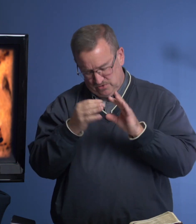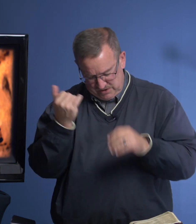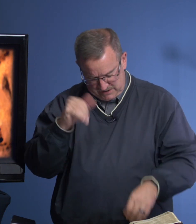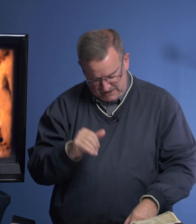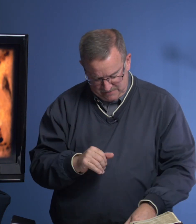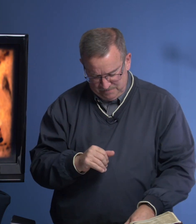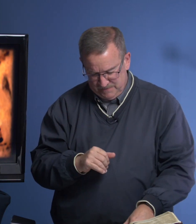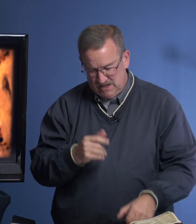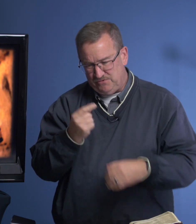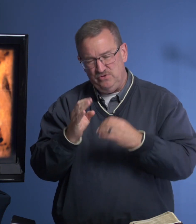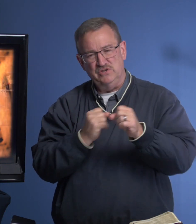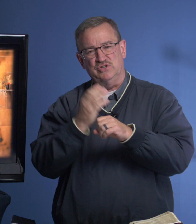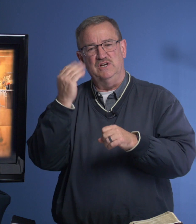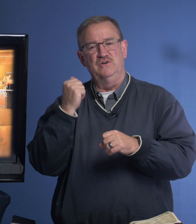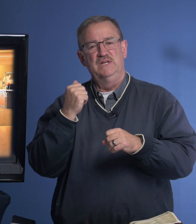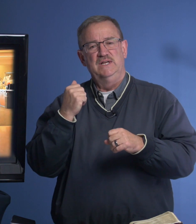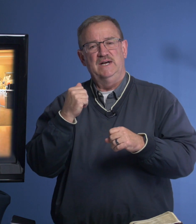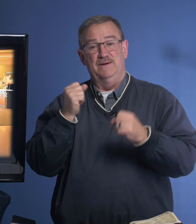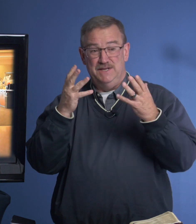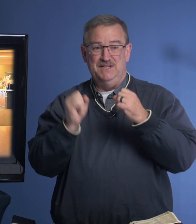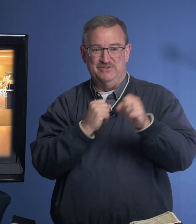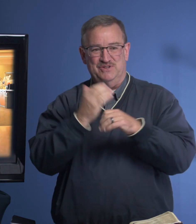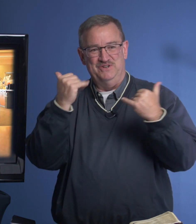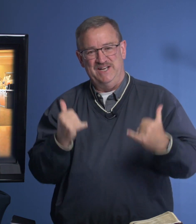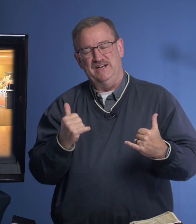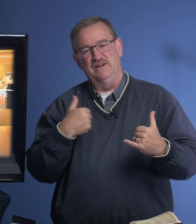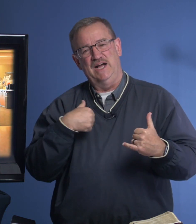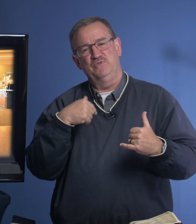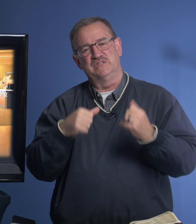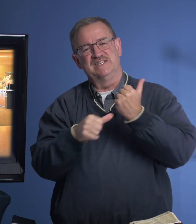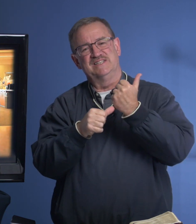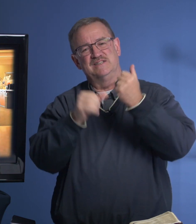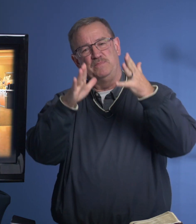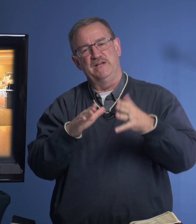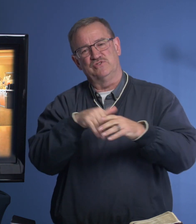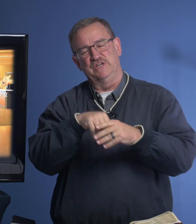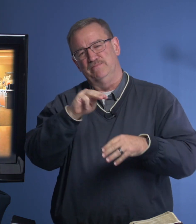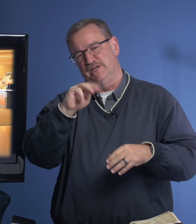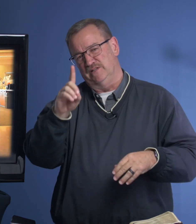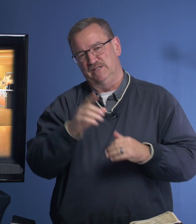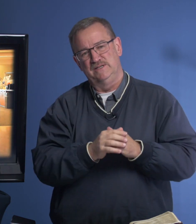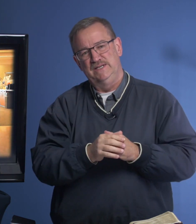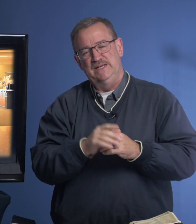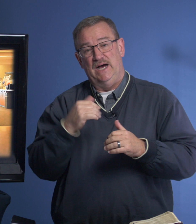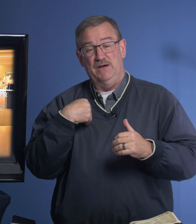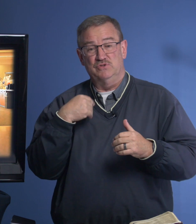story tonight. A few years ago, many years ago now, I was an assistant pastor in Maryland. I was